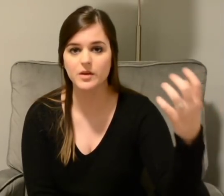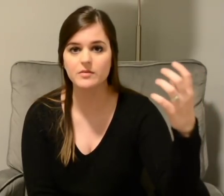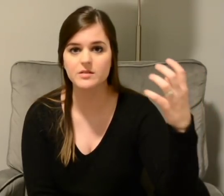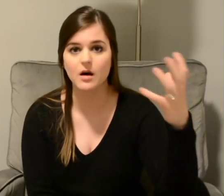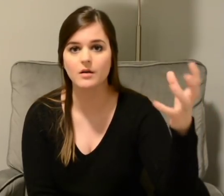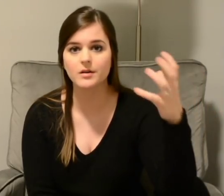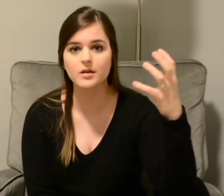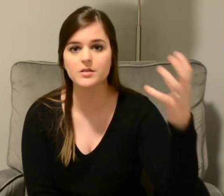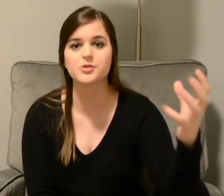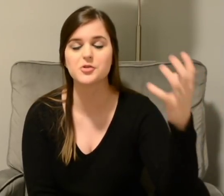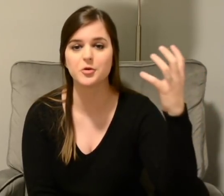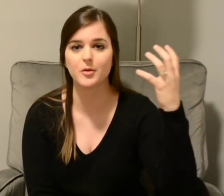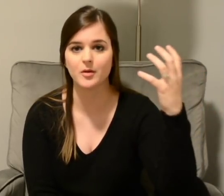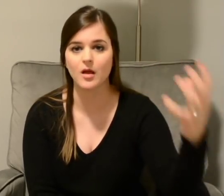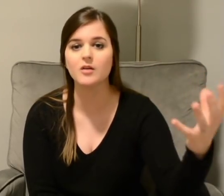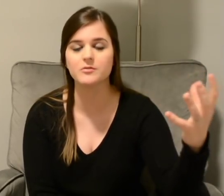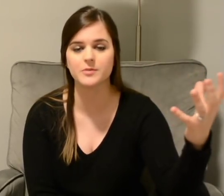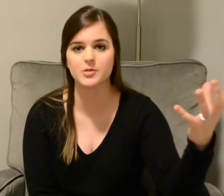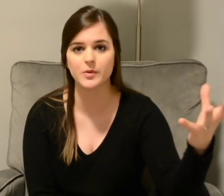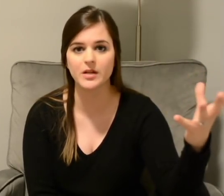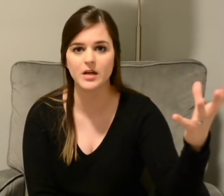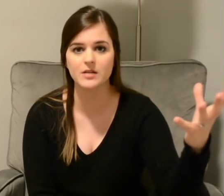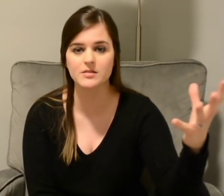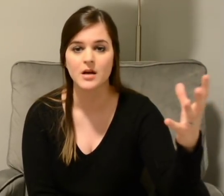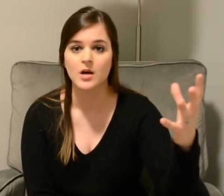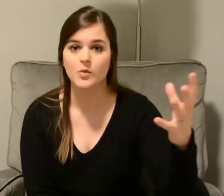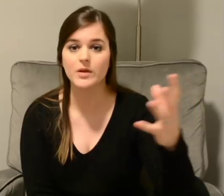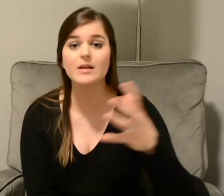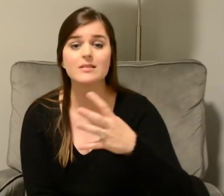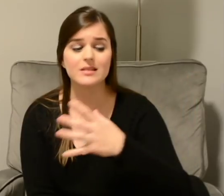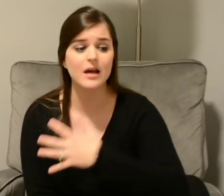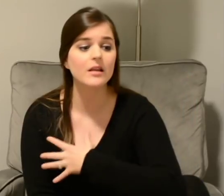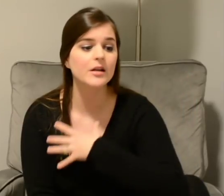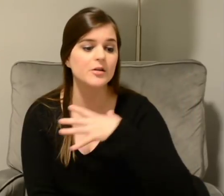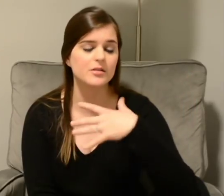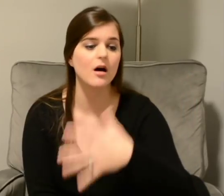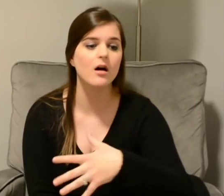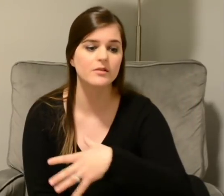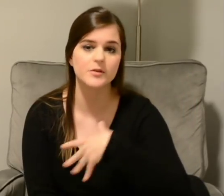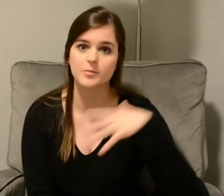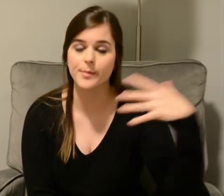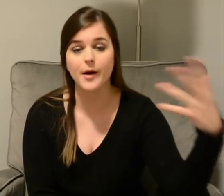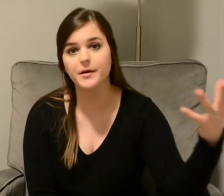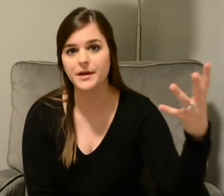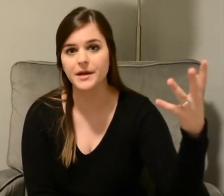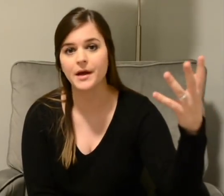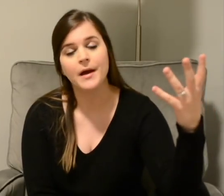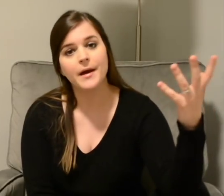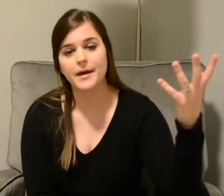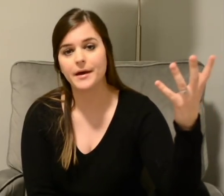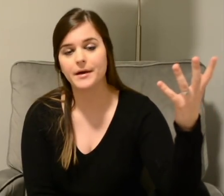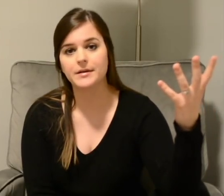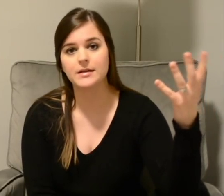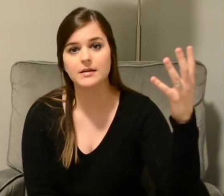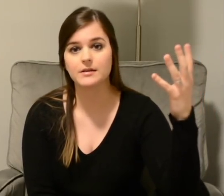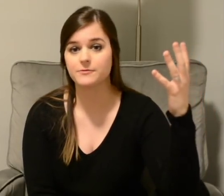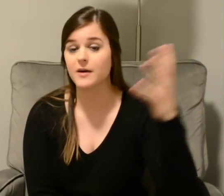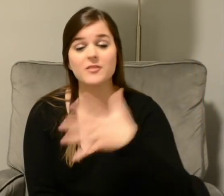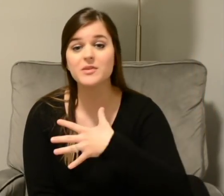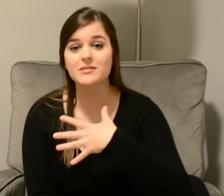we have this unconditional love between us. We can yell at our dog for barking. And five minutes